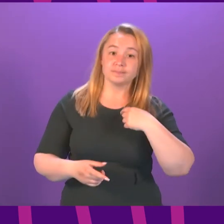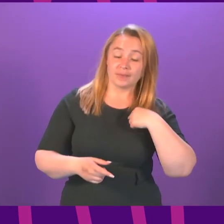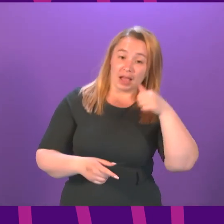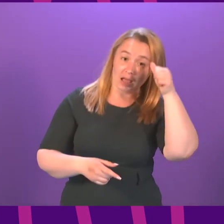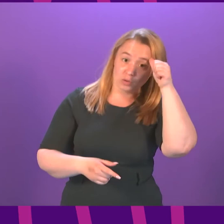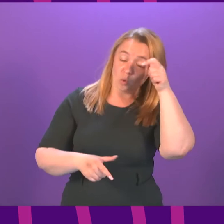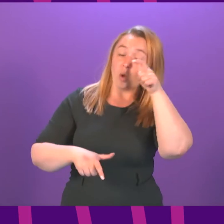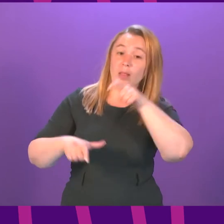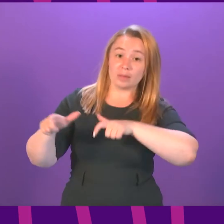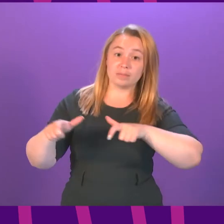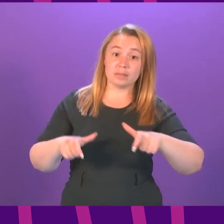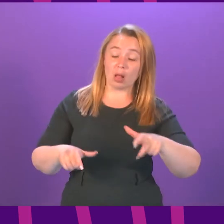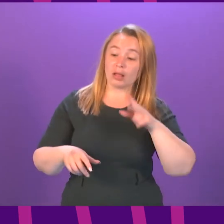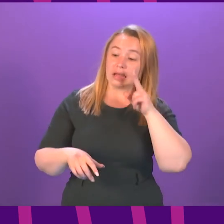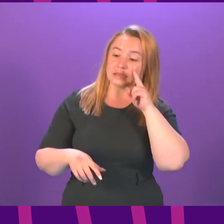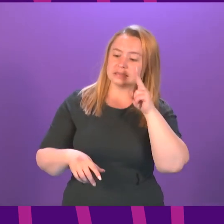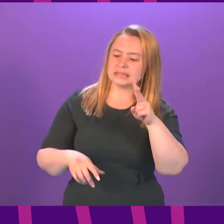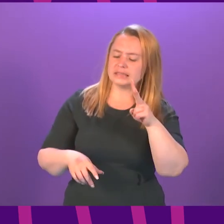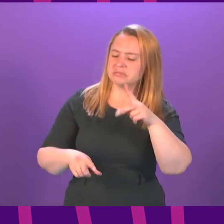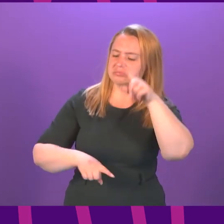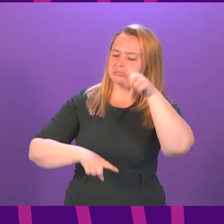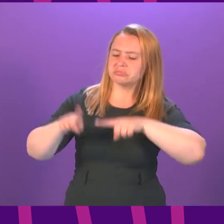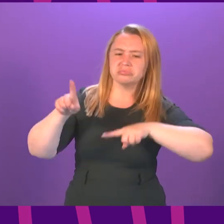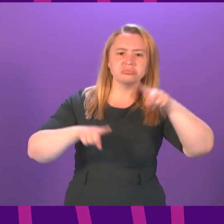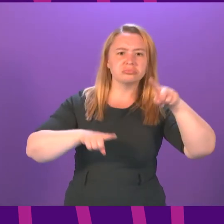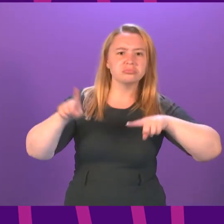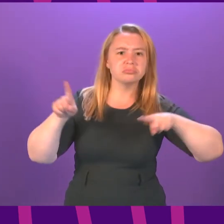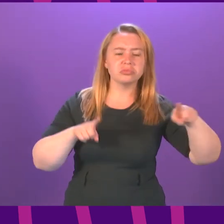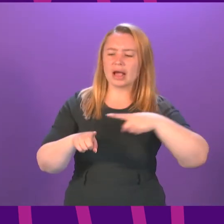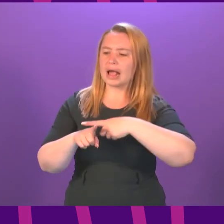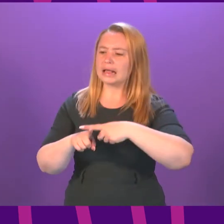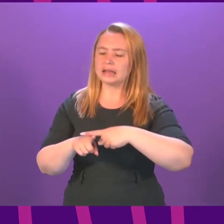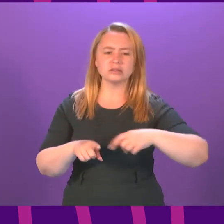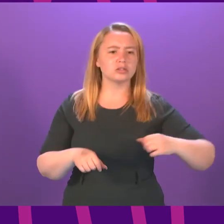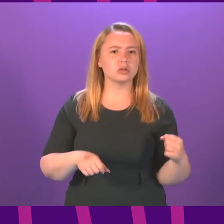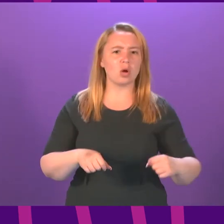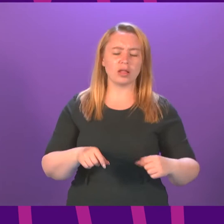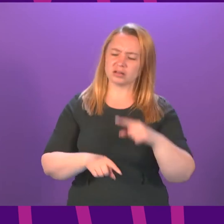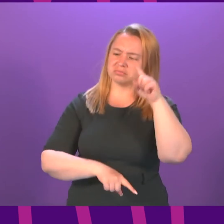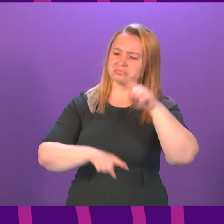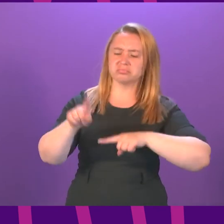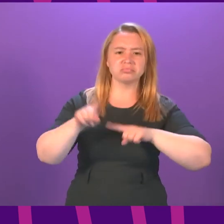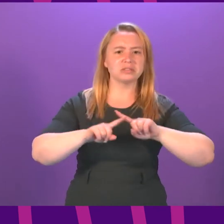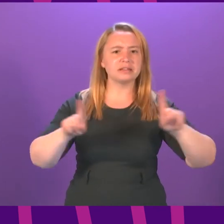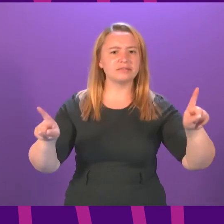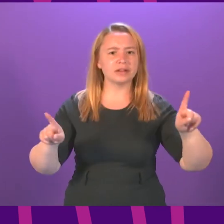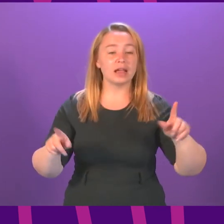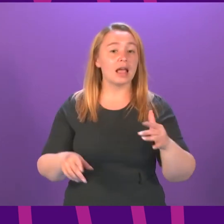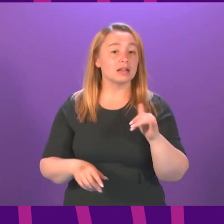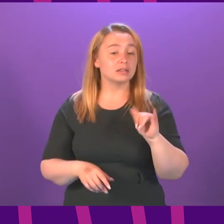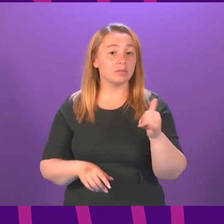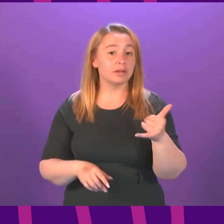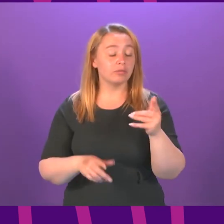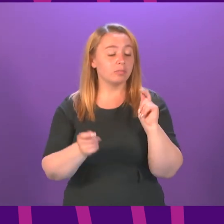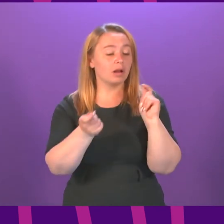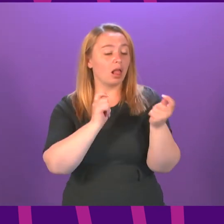people do see perceived inconsistencies. Sometimes they will be right and we have amended things in the past with particular